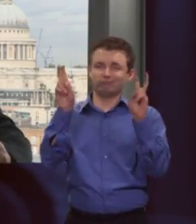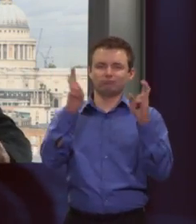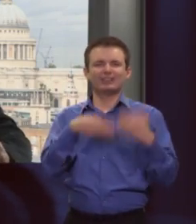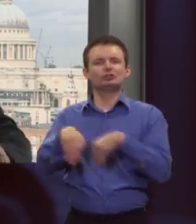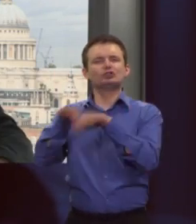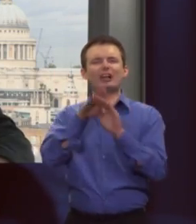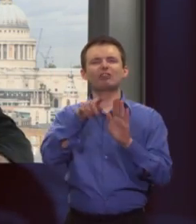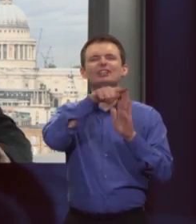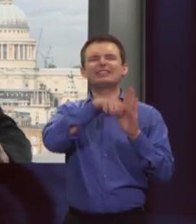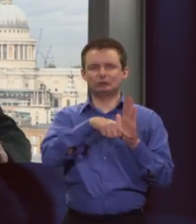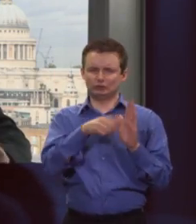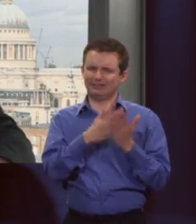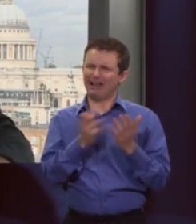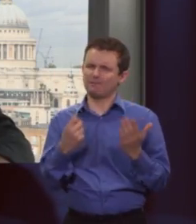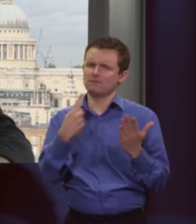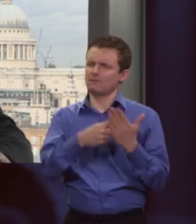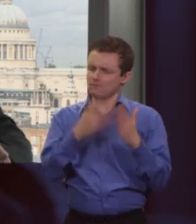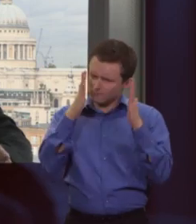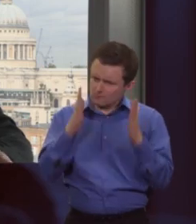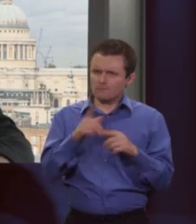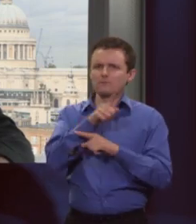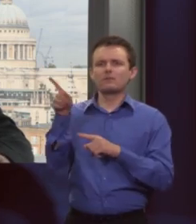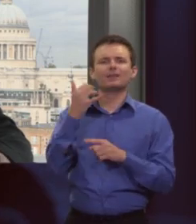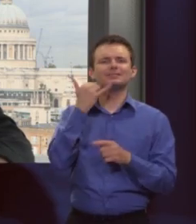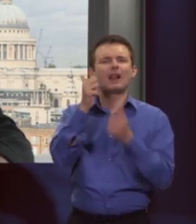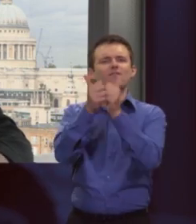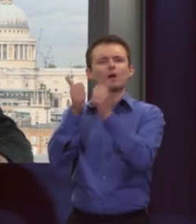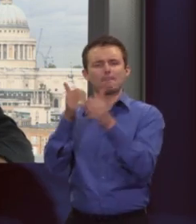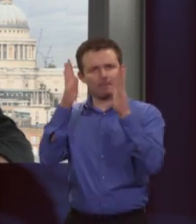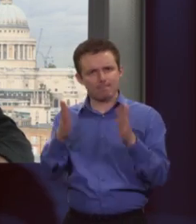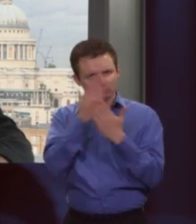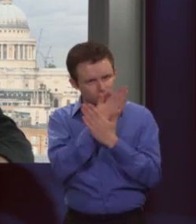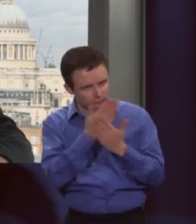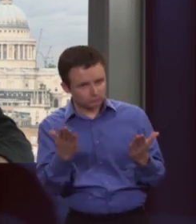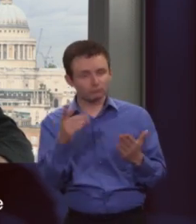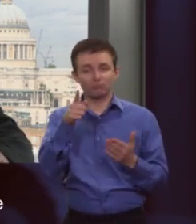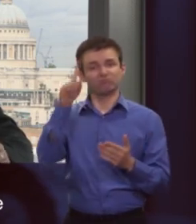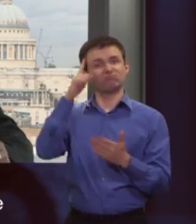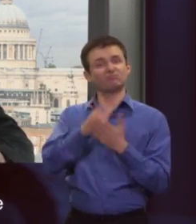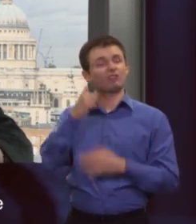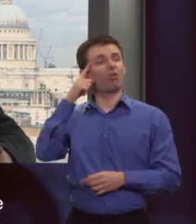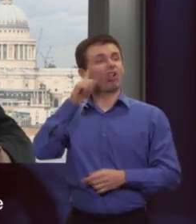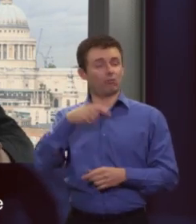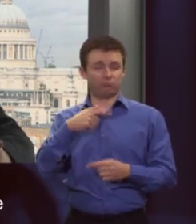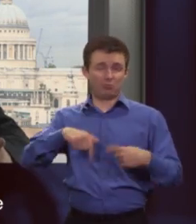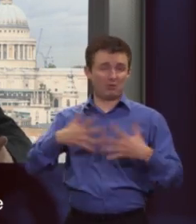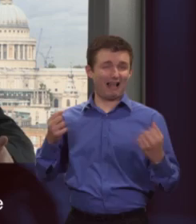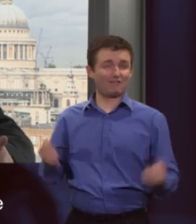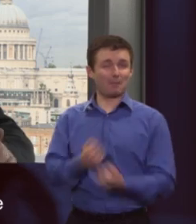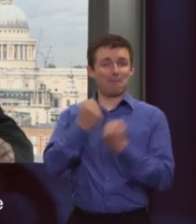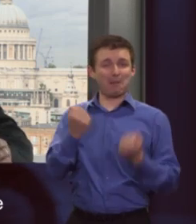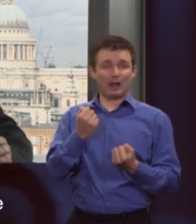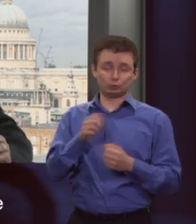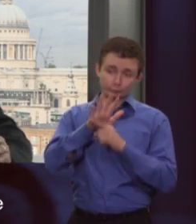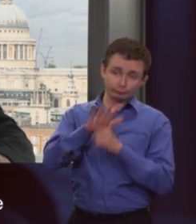It is an absolute rule that they must comply. If not, we will take enforcement action. And the consequence potentially